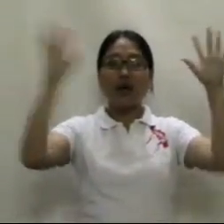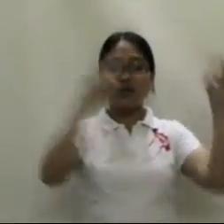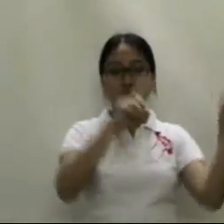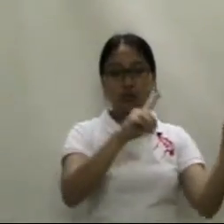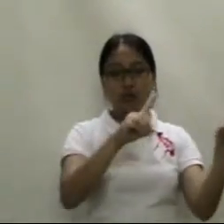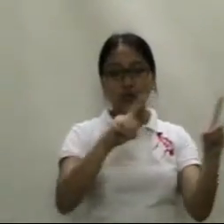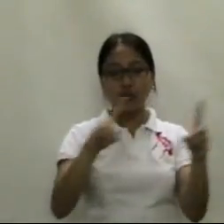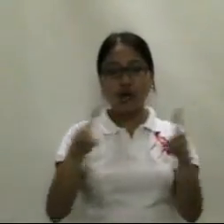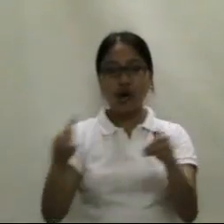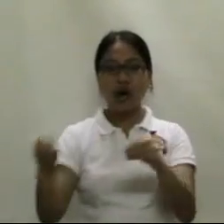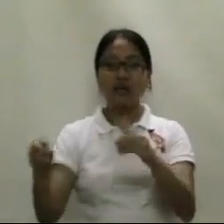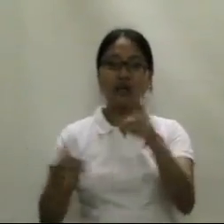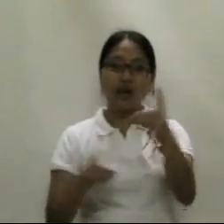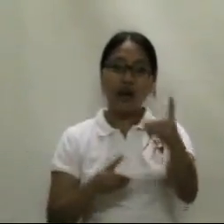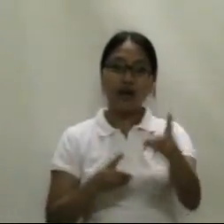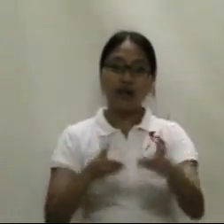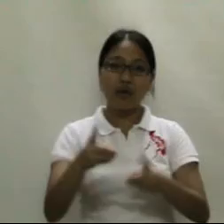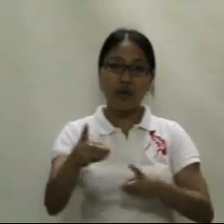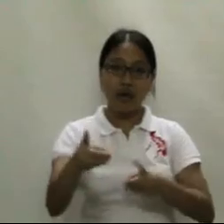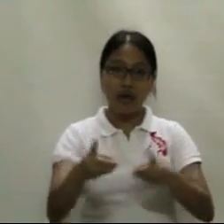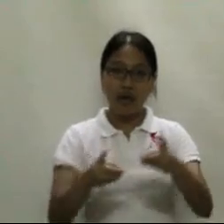you bowed my neck,